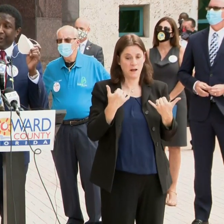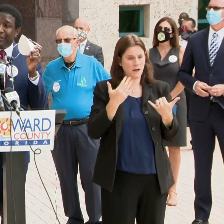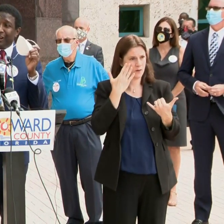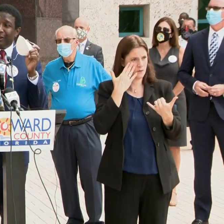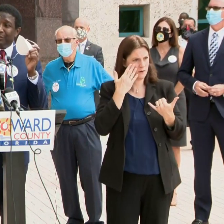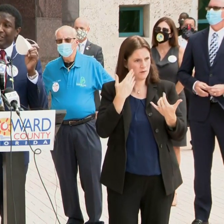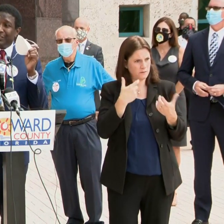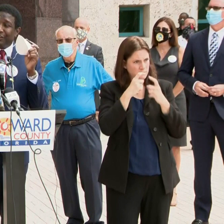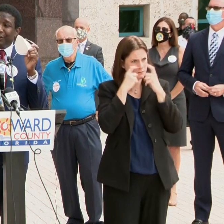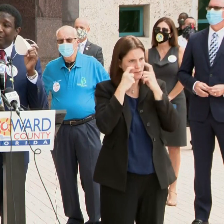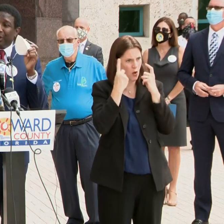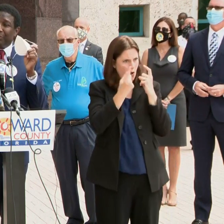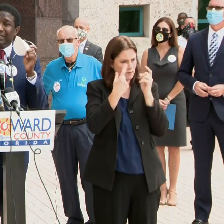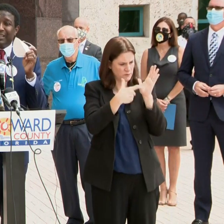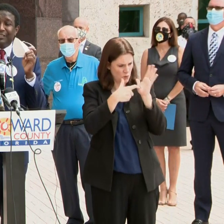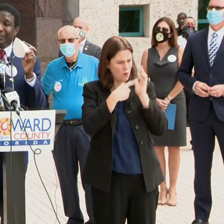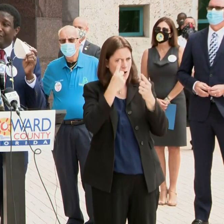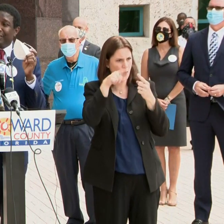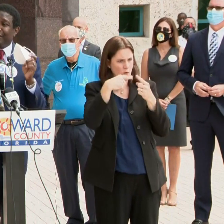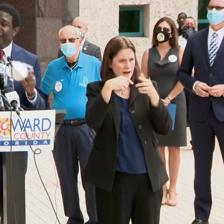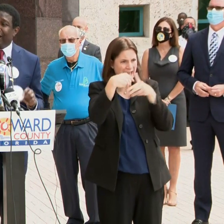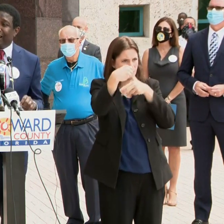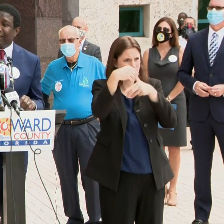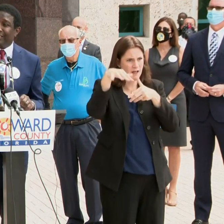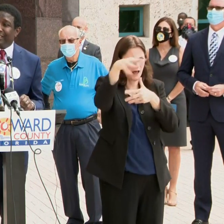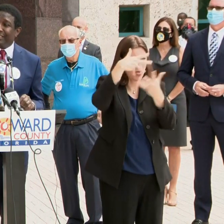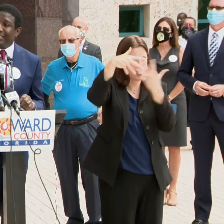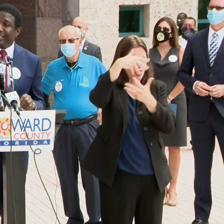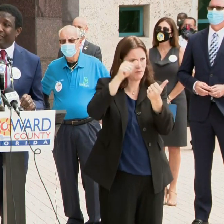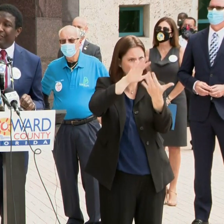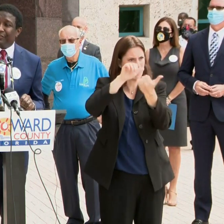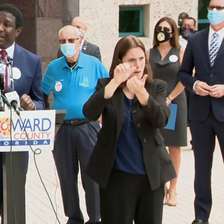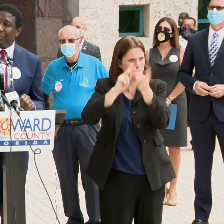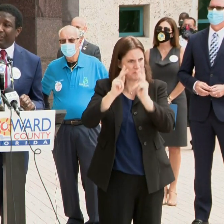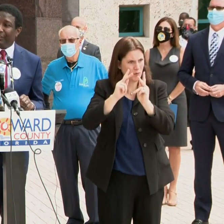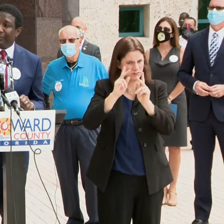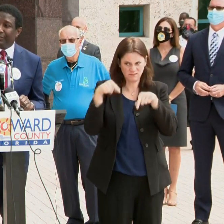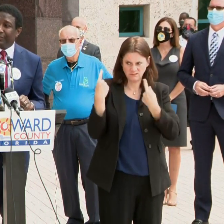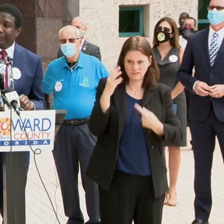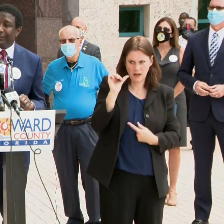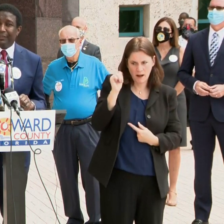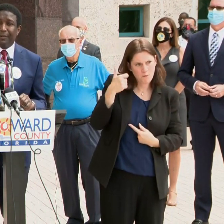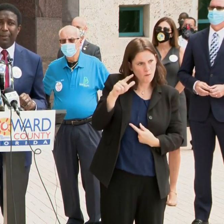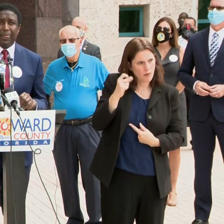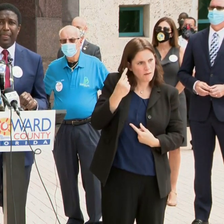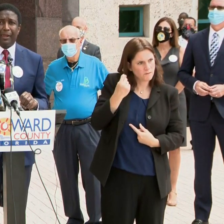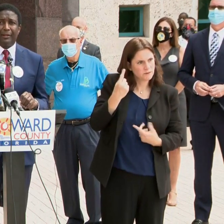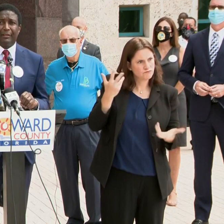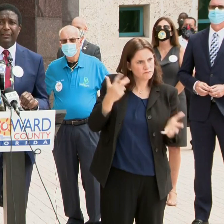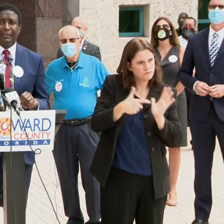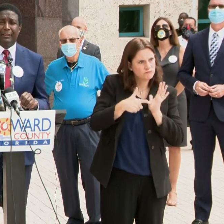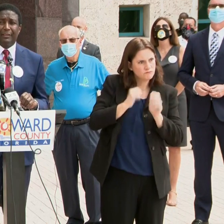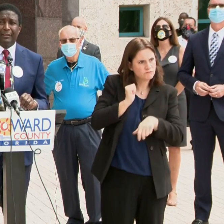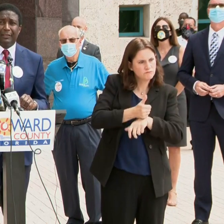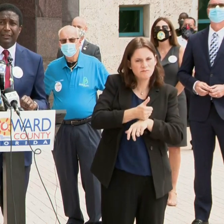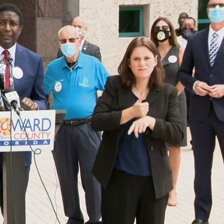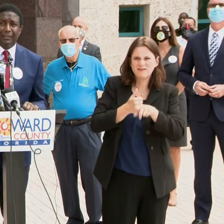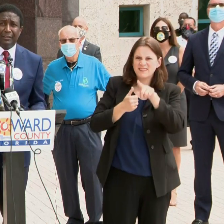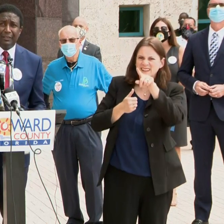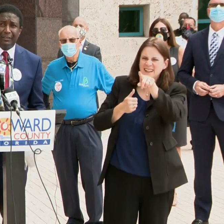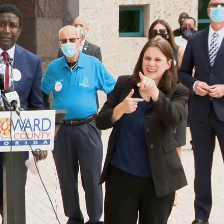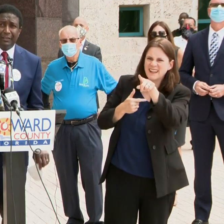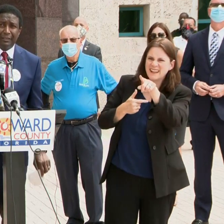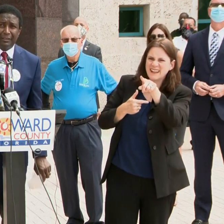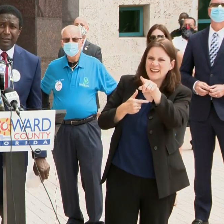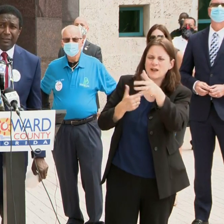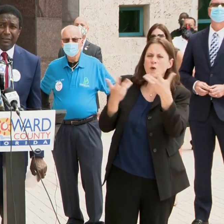when you're out being served or in public and in service since the 11th of April. Mr. Mayor, what are the